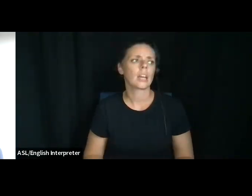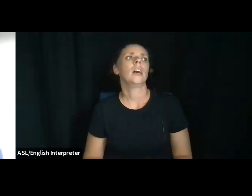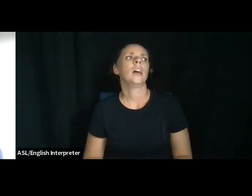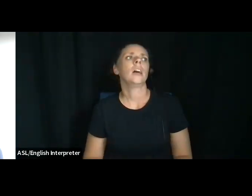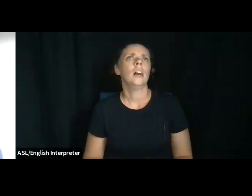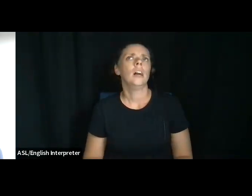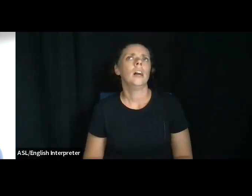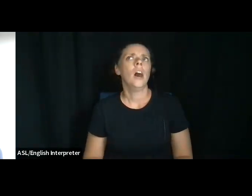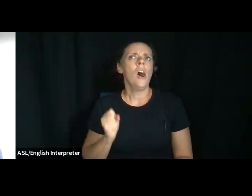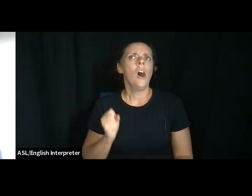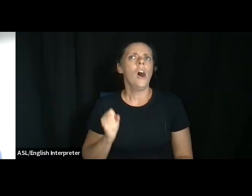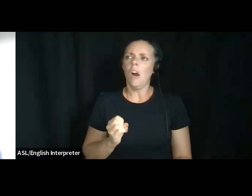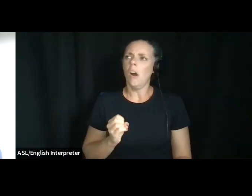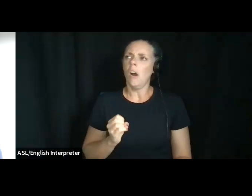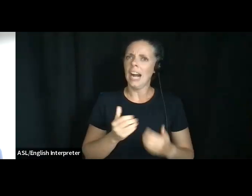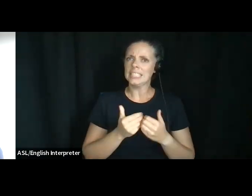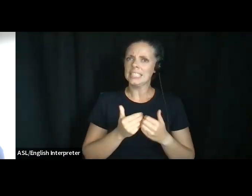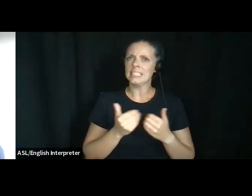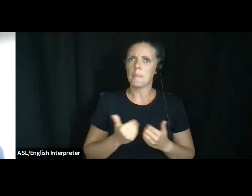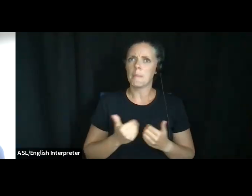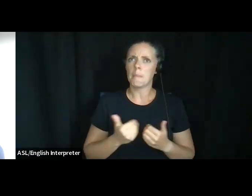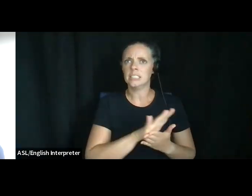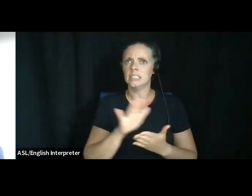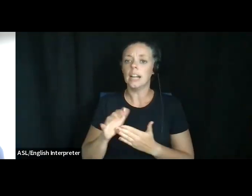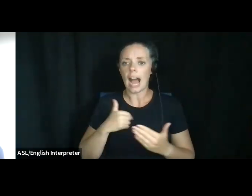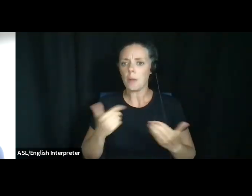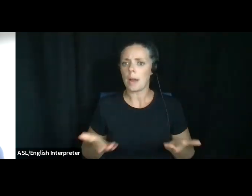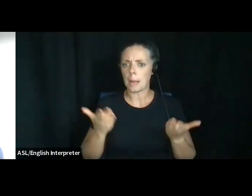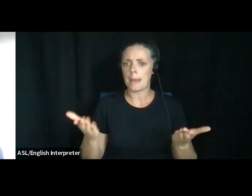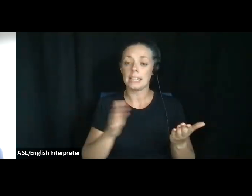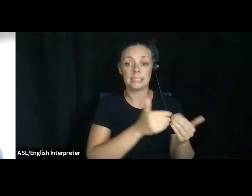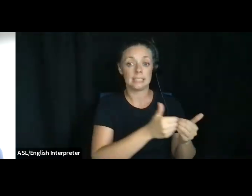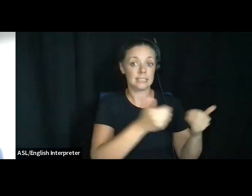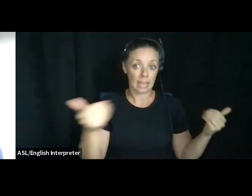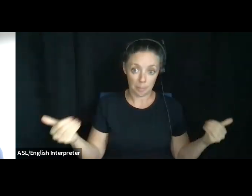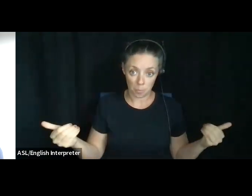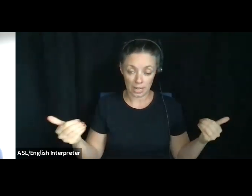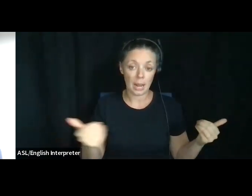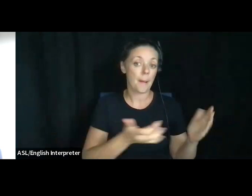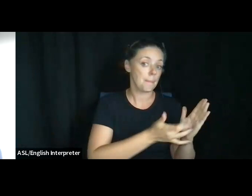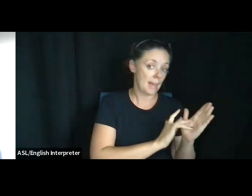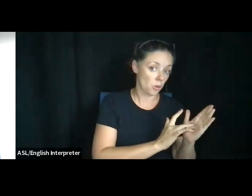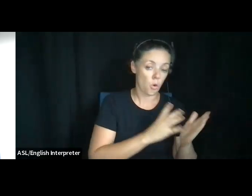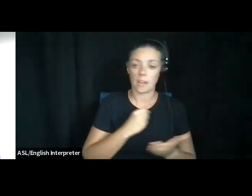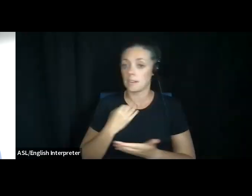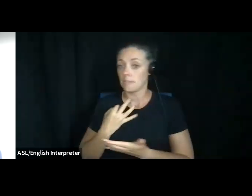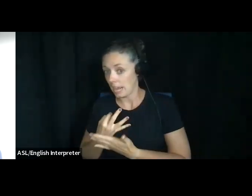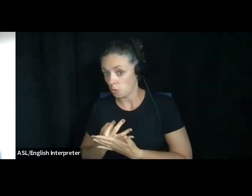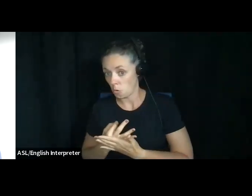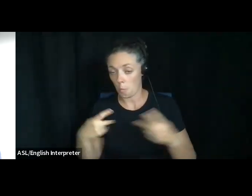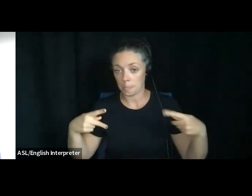So a separate document, I do recommend separate documents for medical and financial powers of attorney.